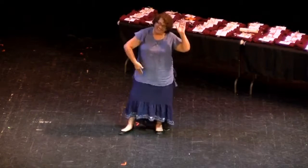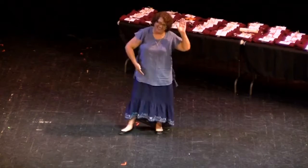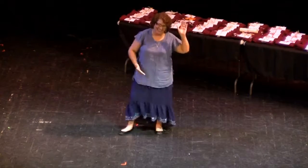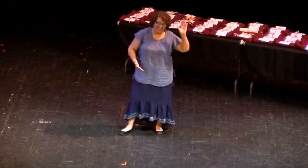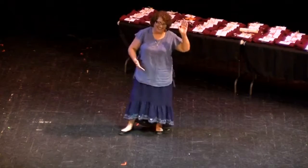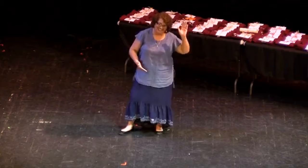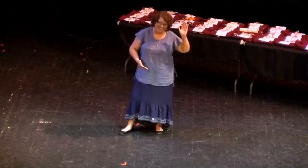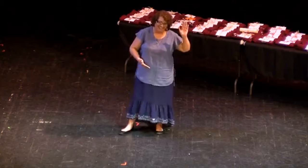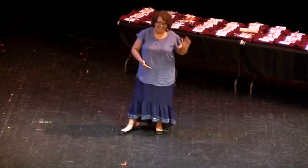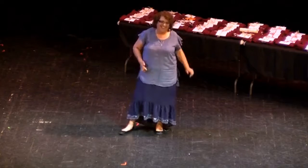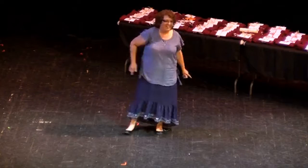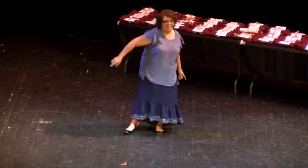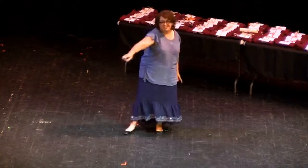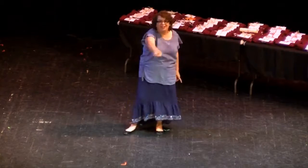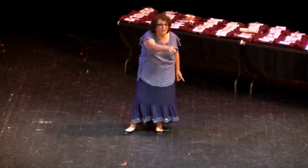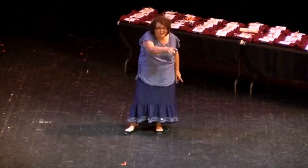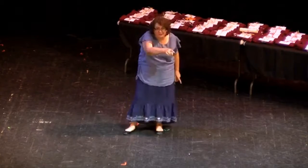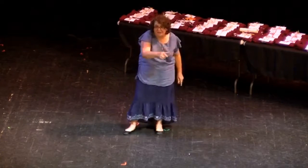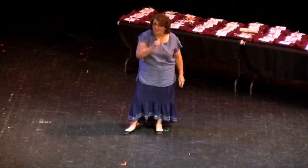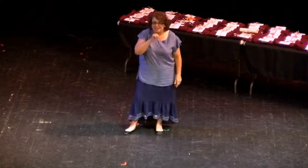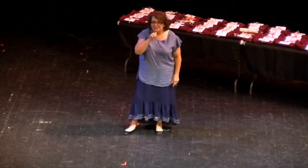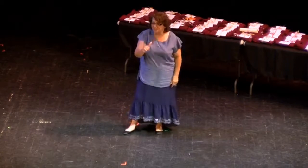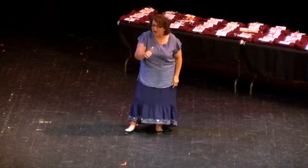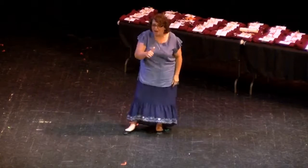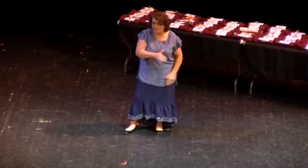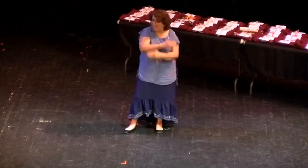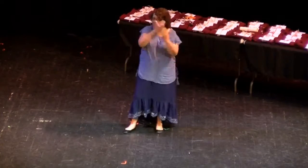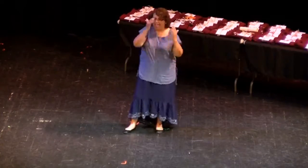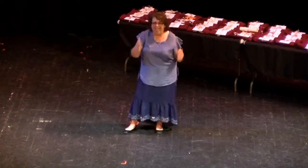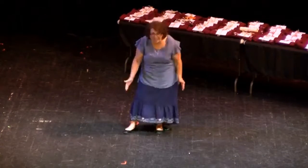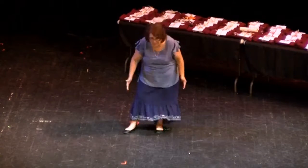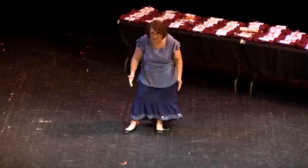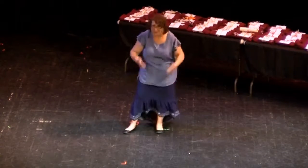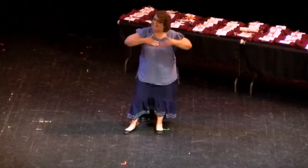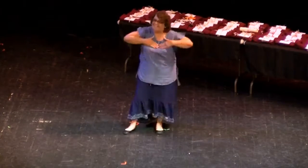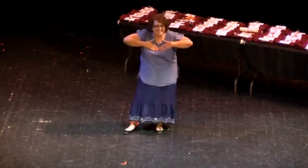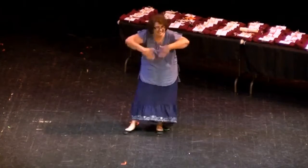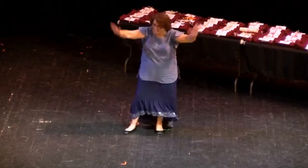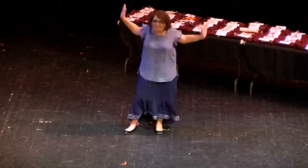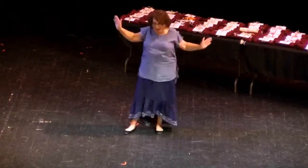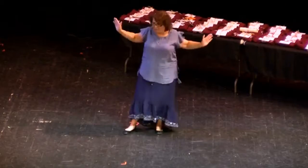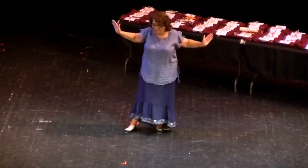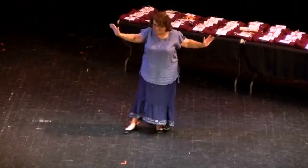two, three, two, one, one, two,